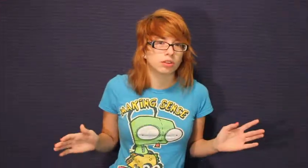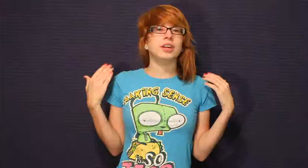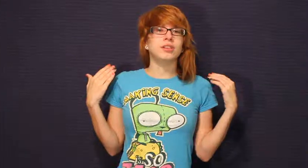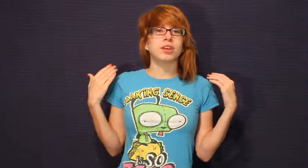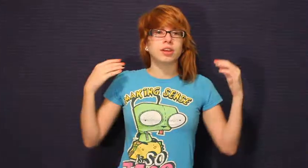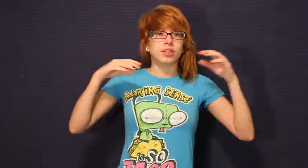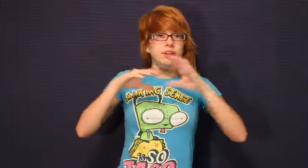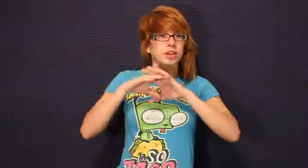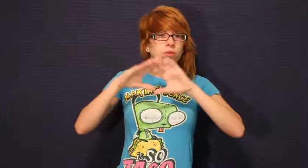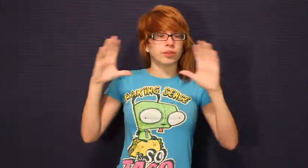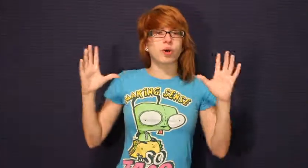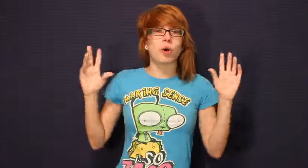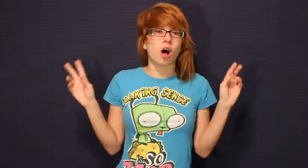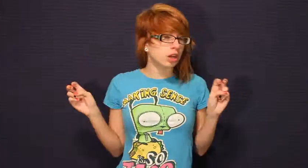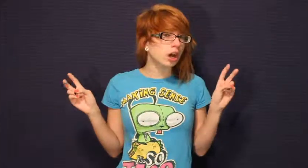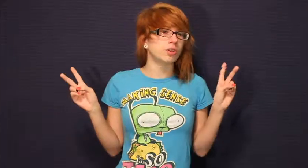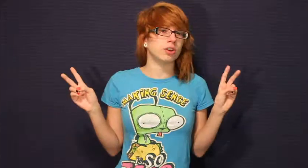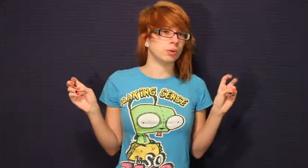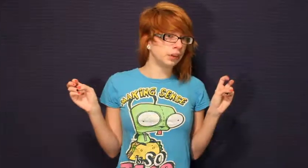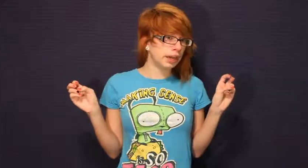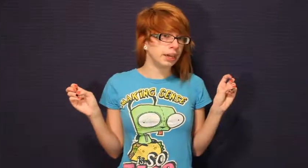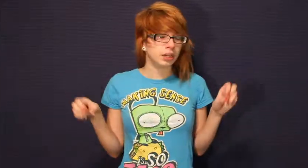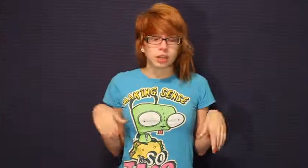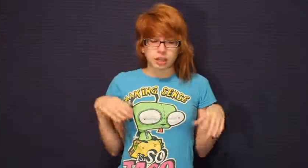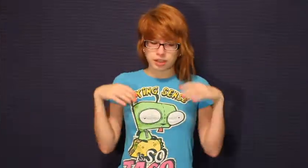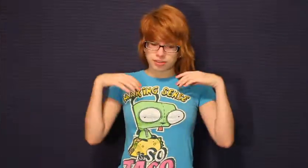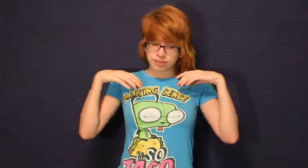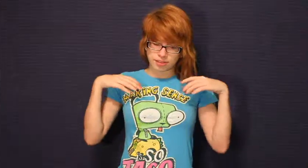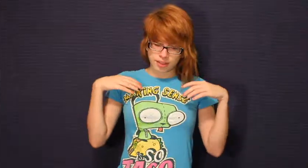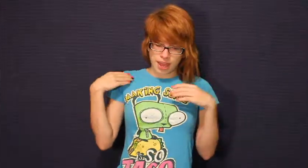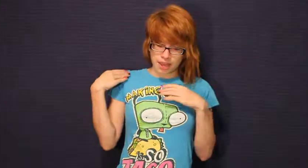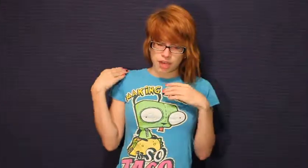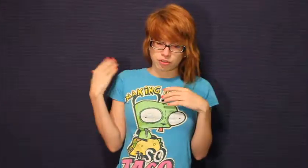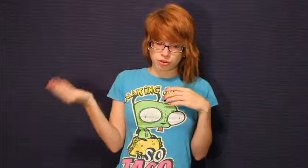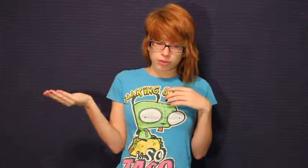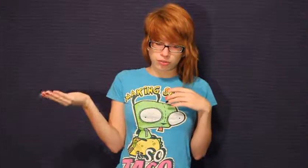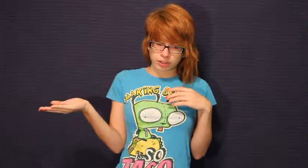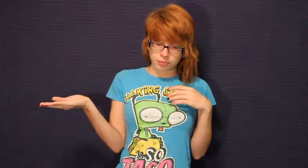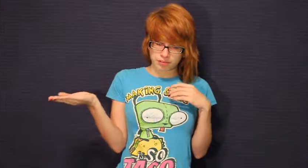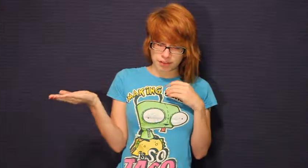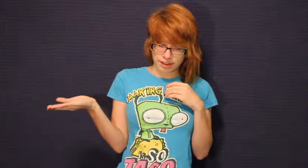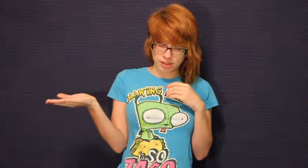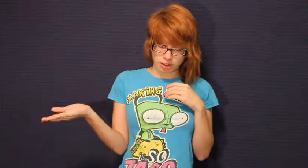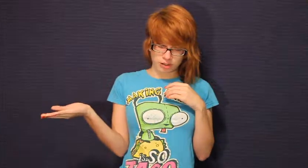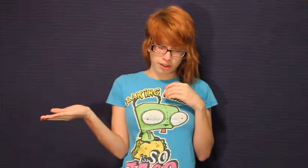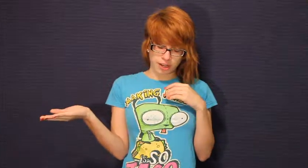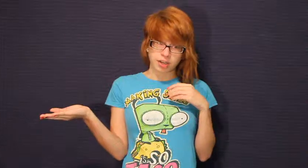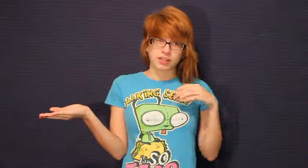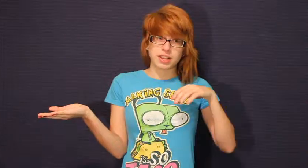The thing with the whole Holocaust on your plate insists that Jewish victims of the Nazi genocide, they